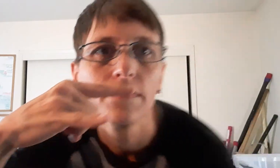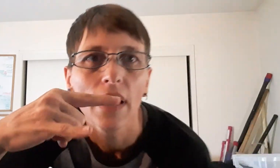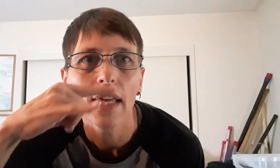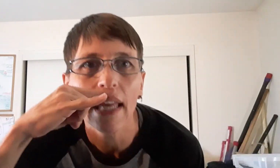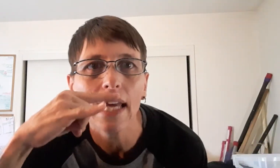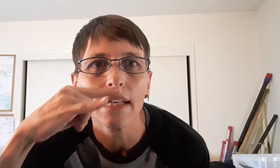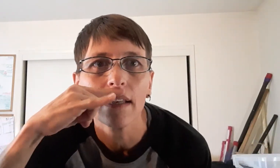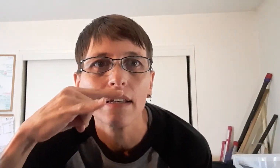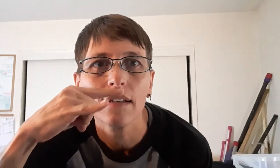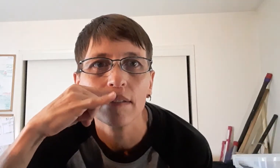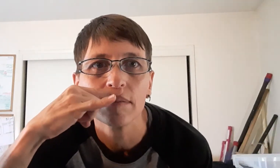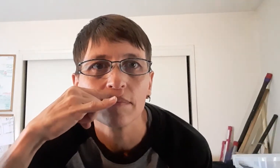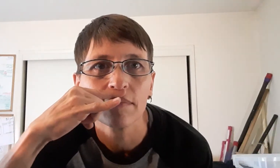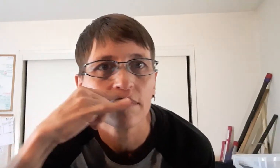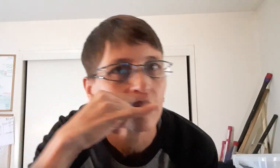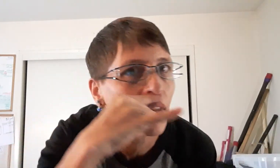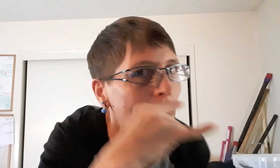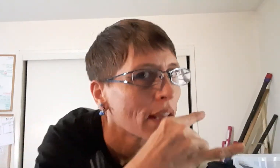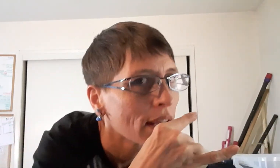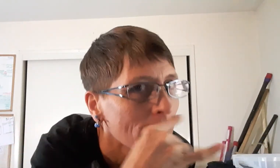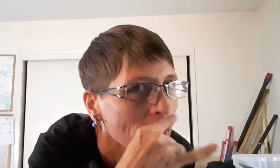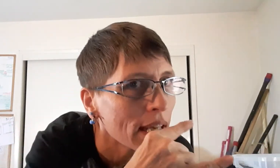Kid. Kid.